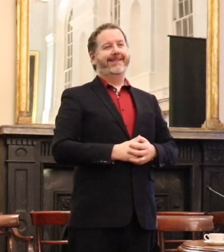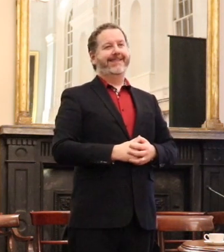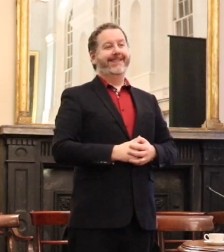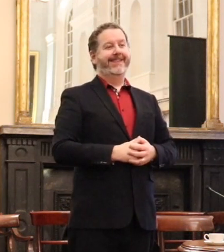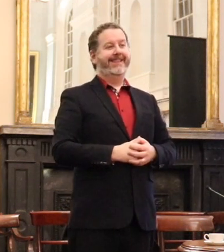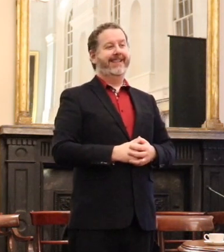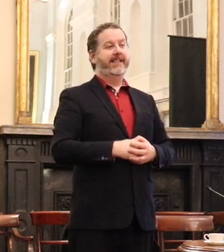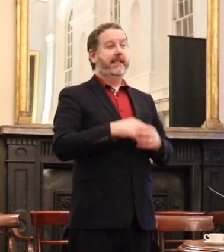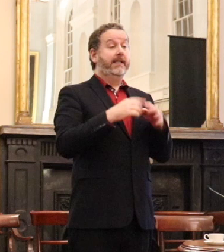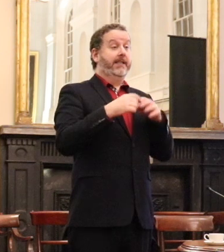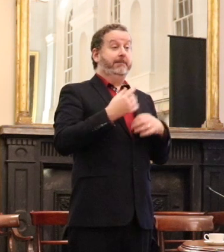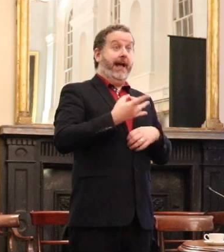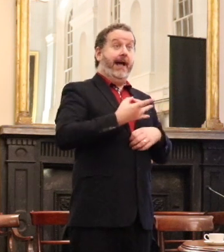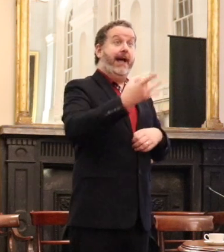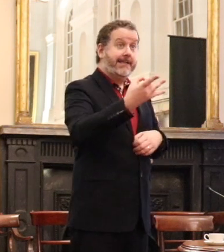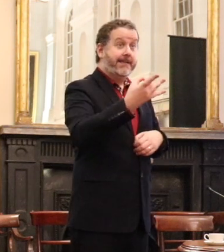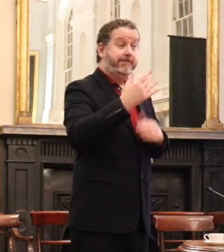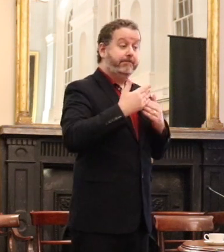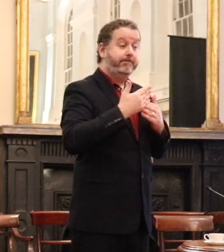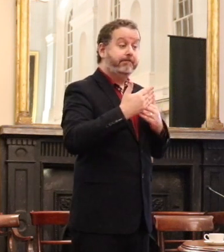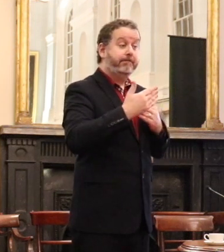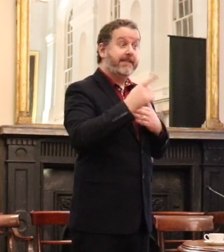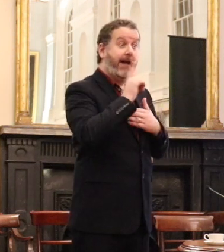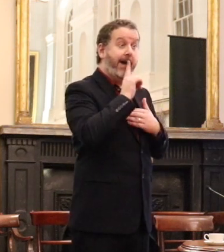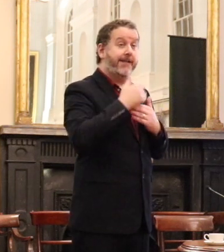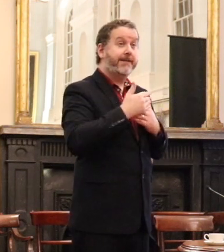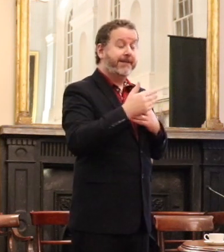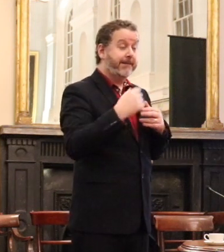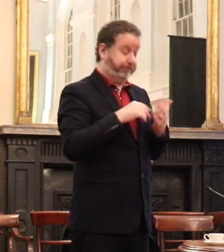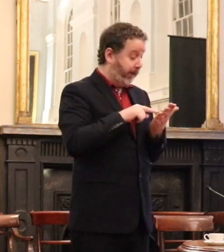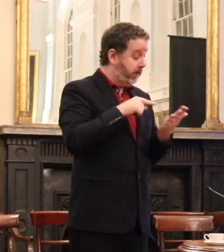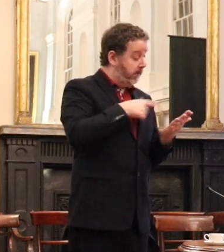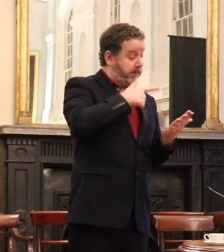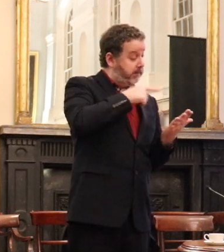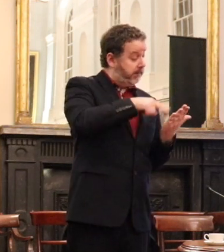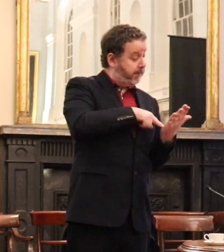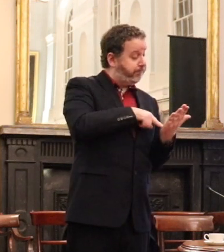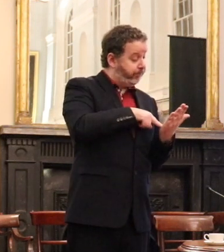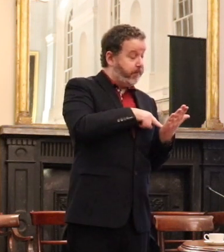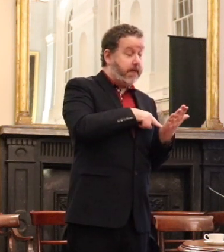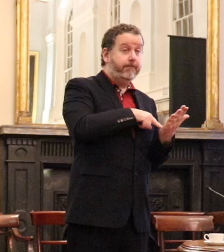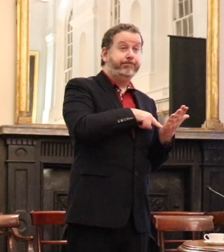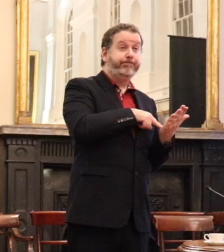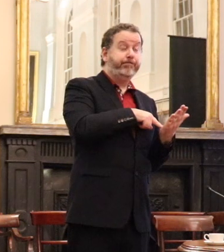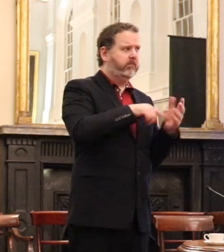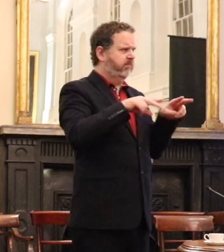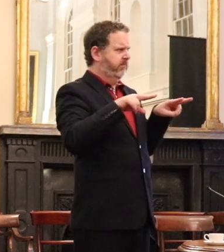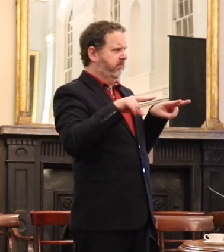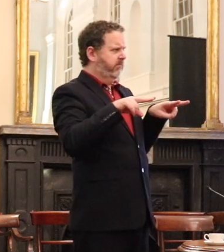So that was a silence. And then I looked up at one of these astonished and utterly